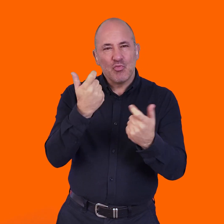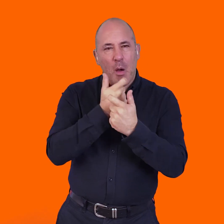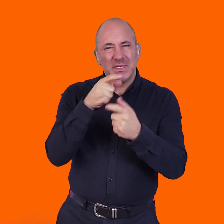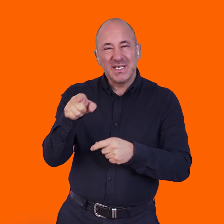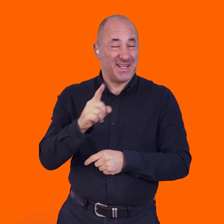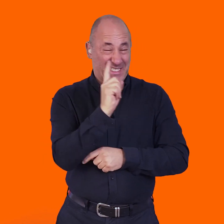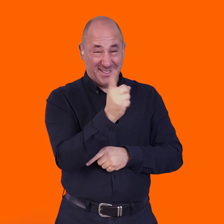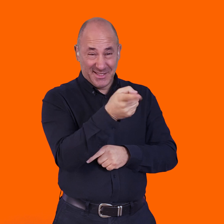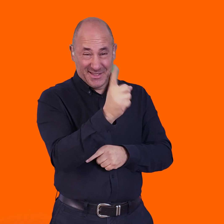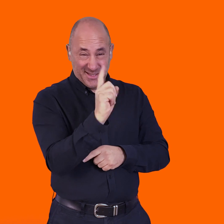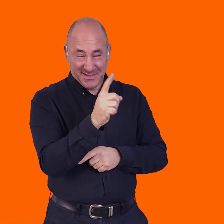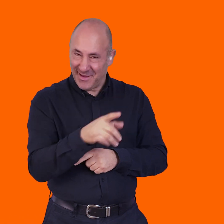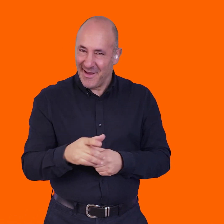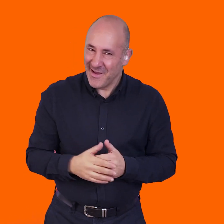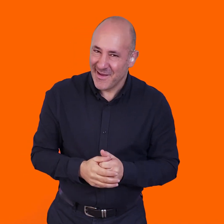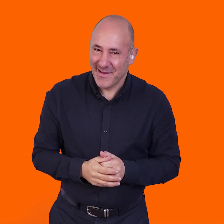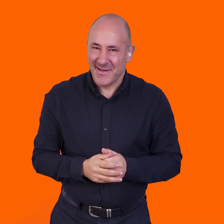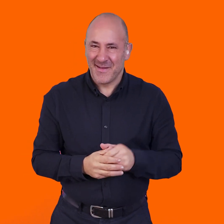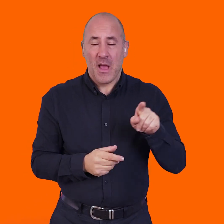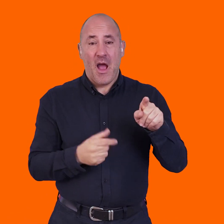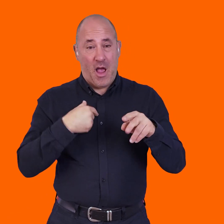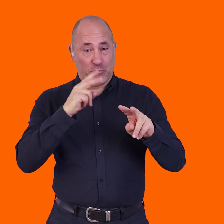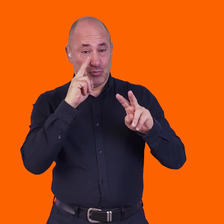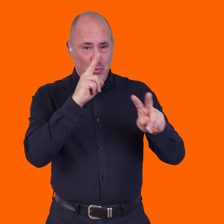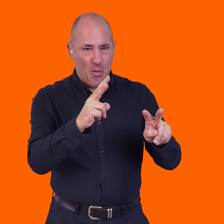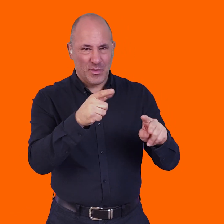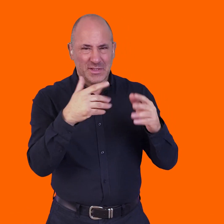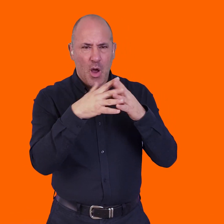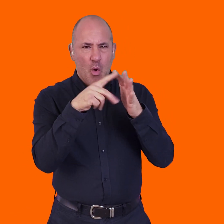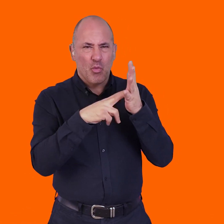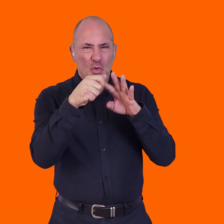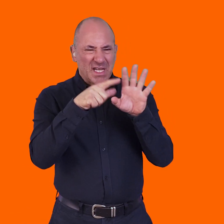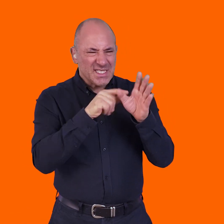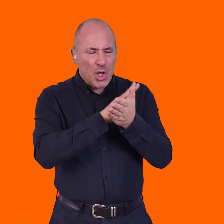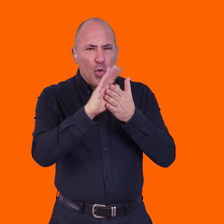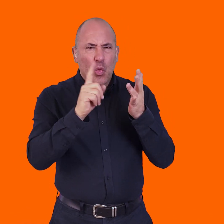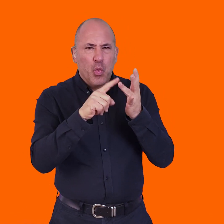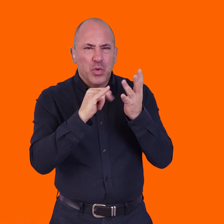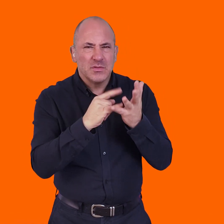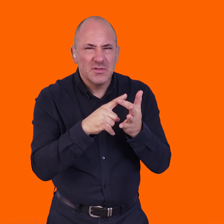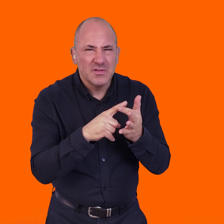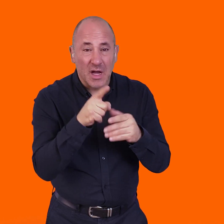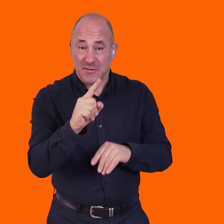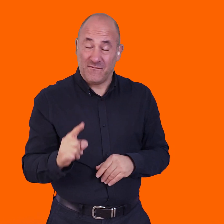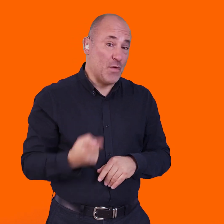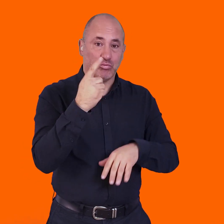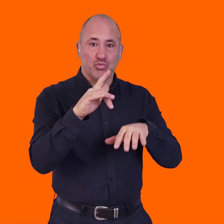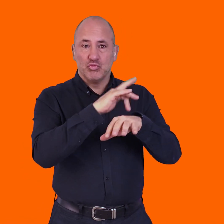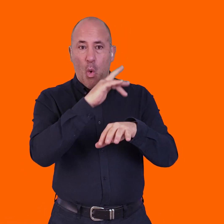Yes. Yeah. Yeah, I actually saw a version of the show, Wendy House, and it was actually the first show that I actually saw,